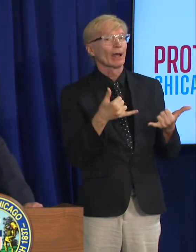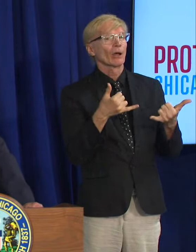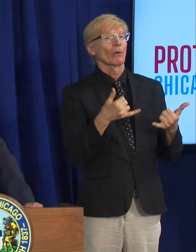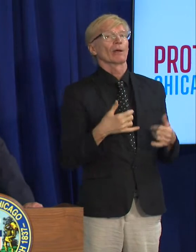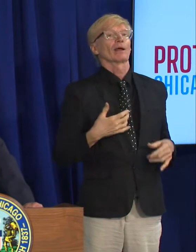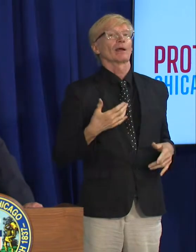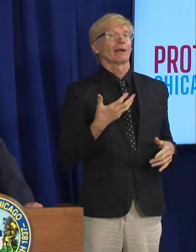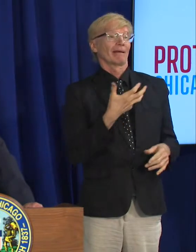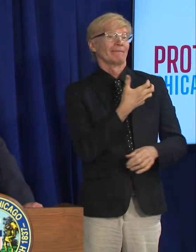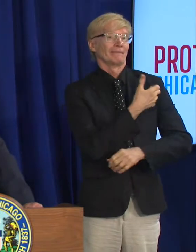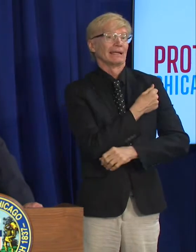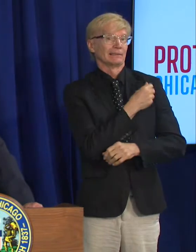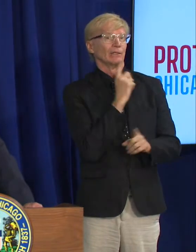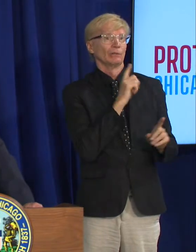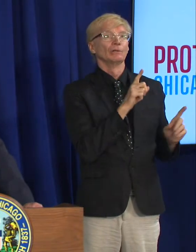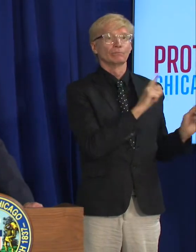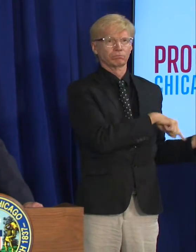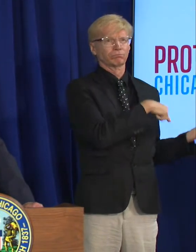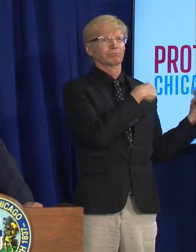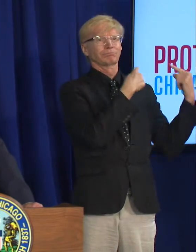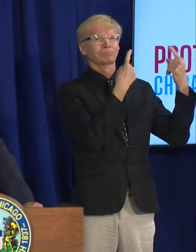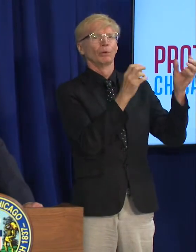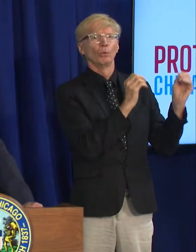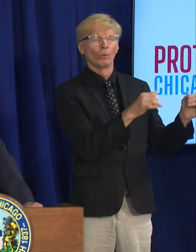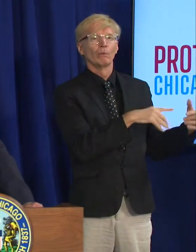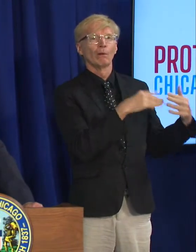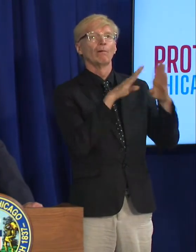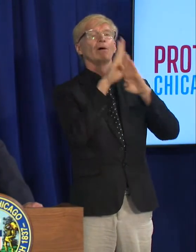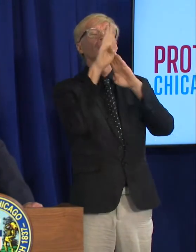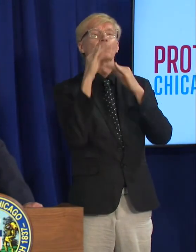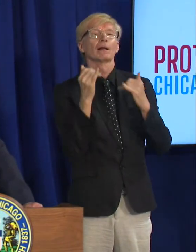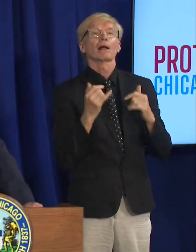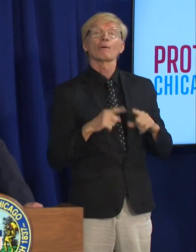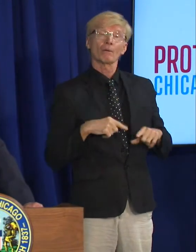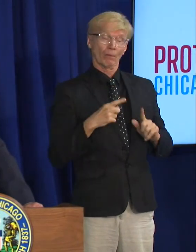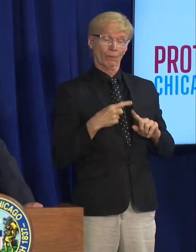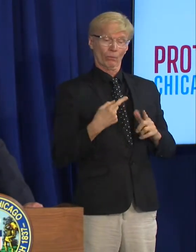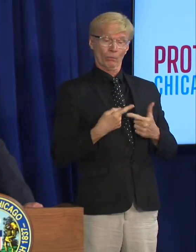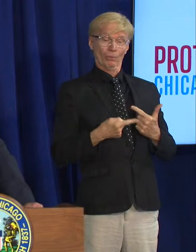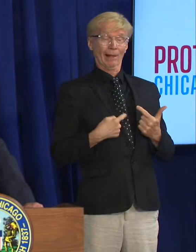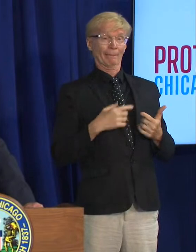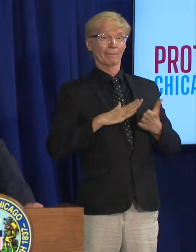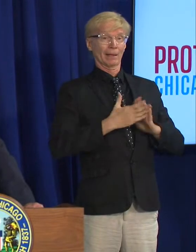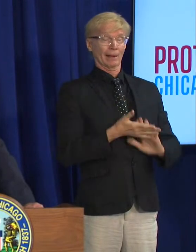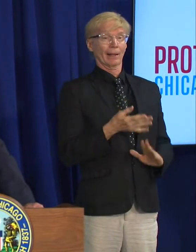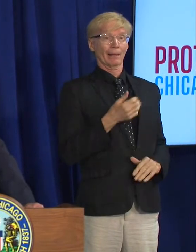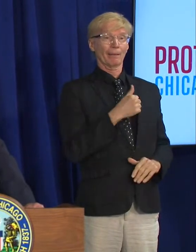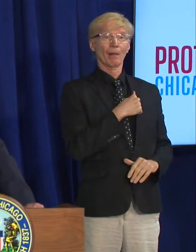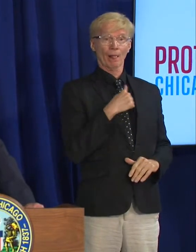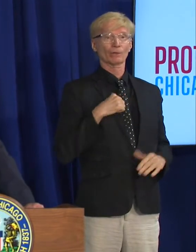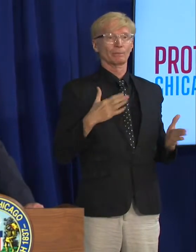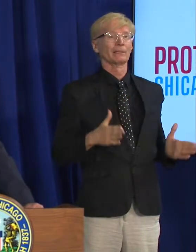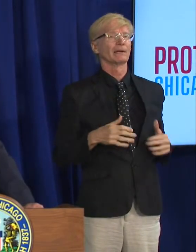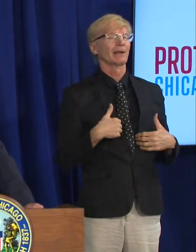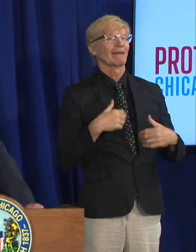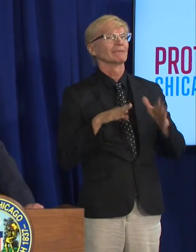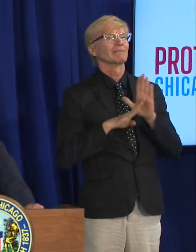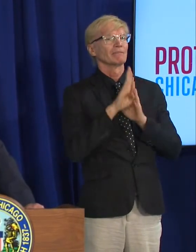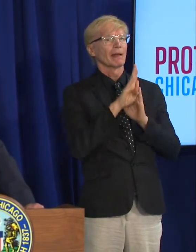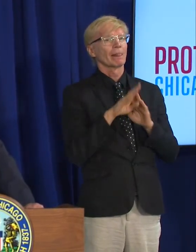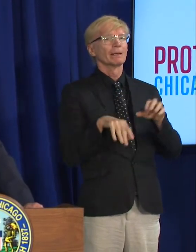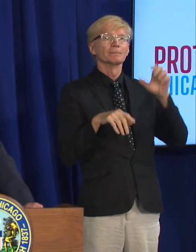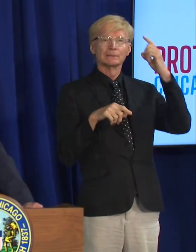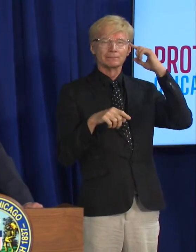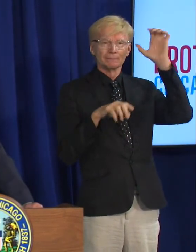point but it certainly took a long time a number of years ago after I became alderman we had the meningitis so we as a community